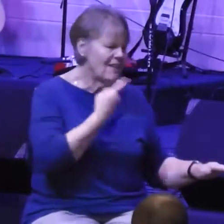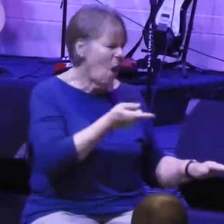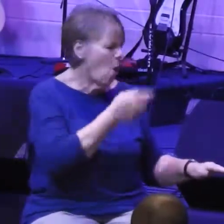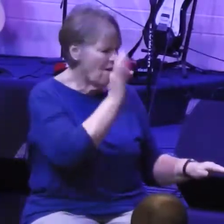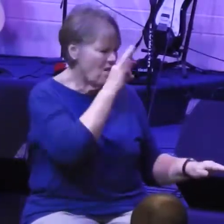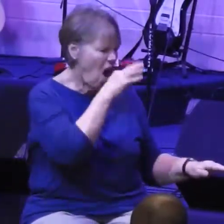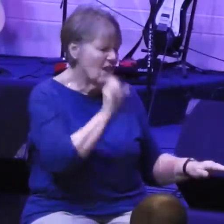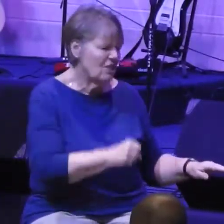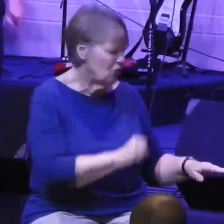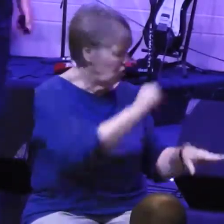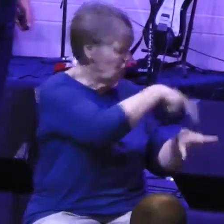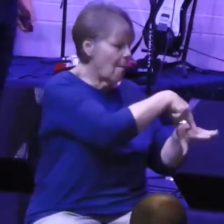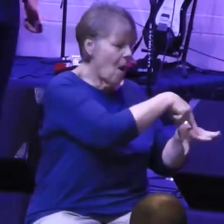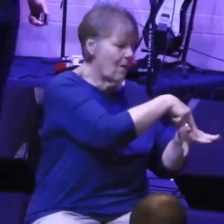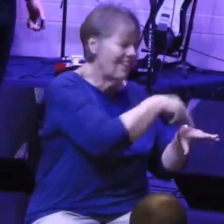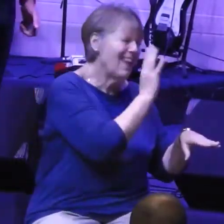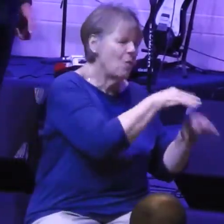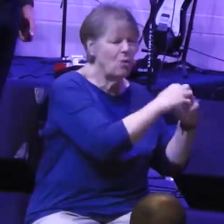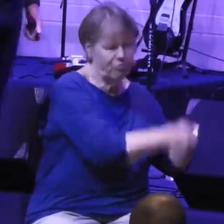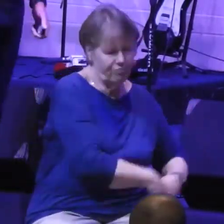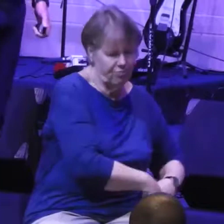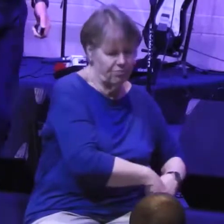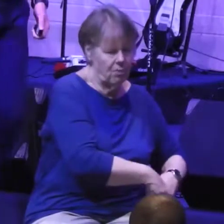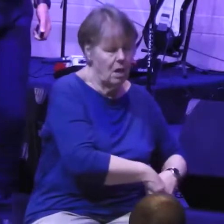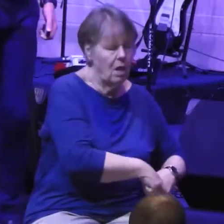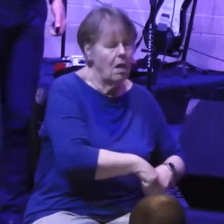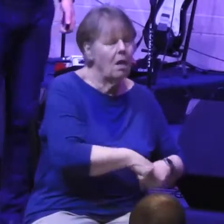is this. Isn't it common